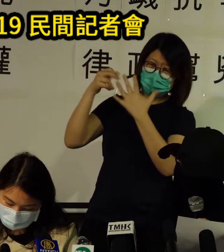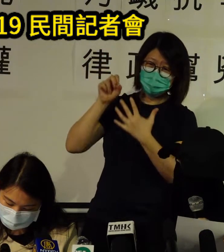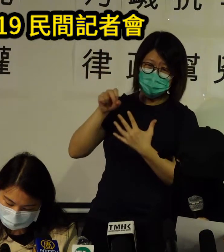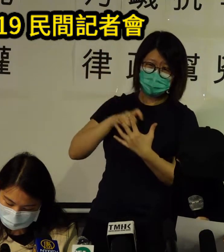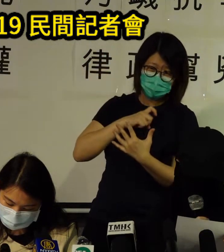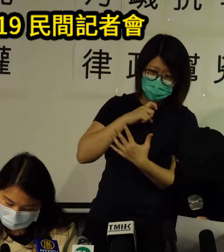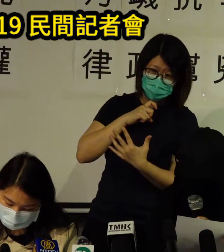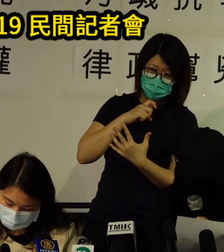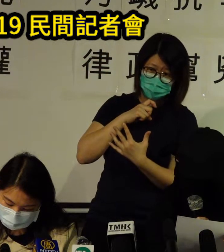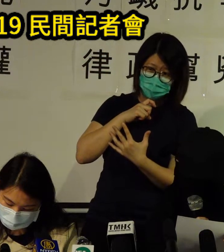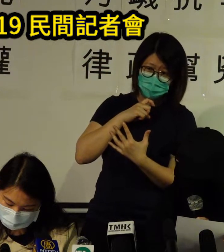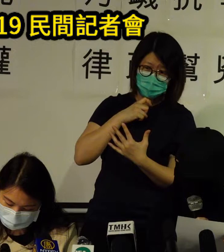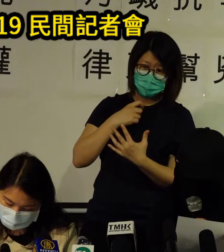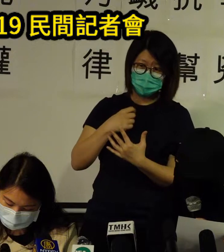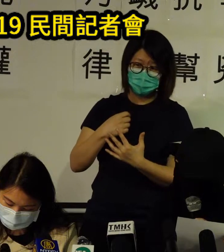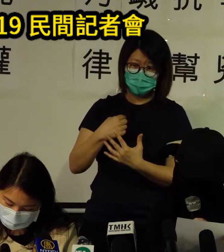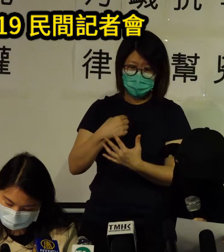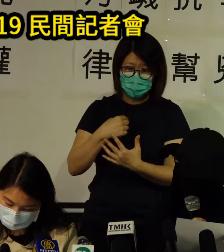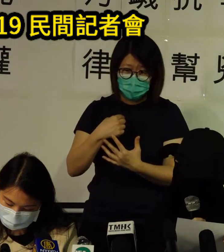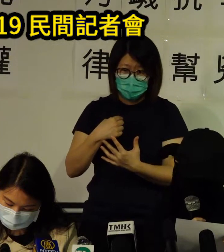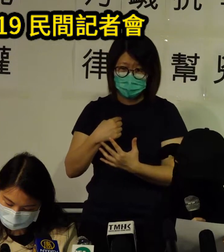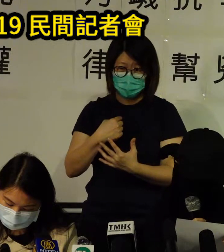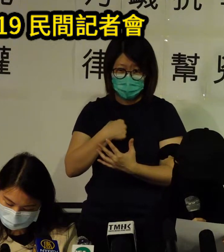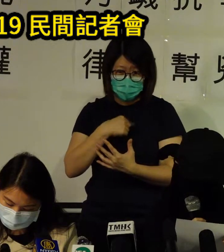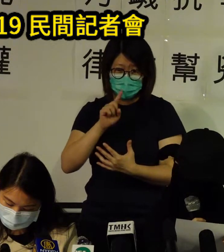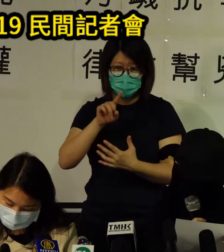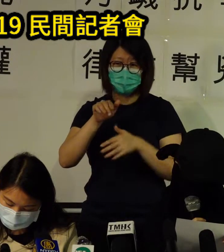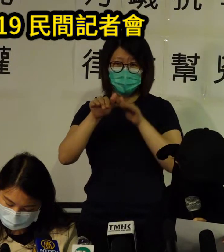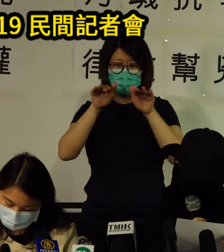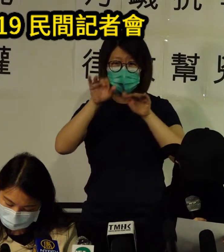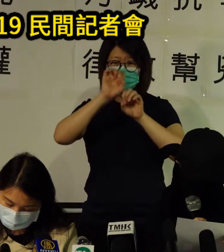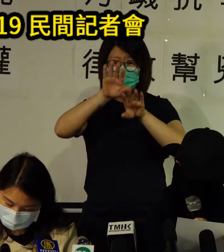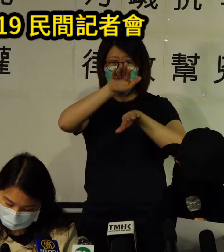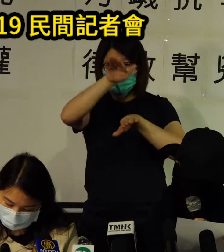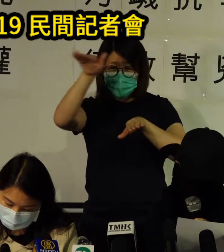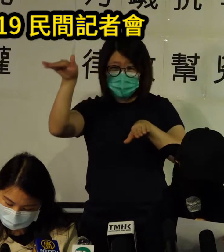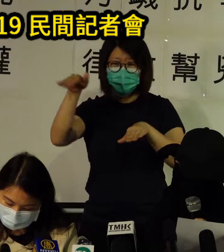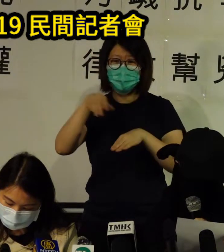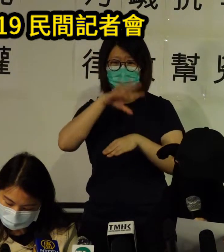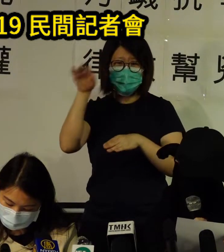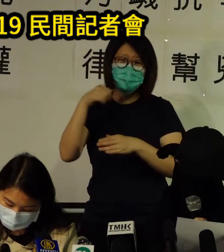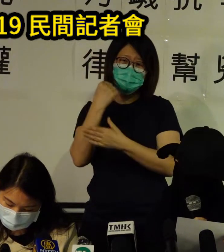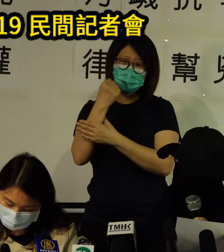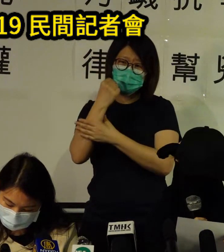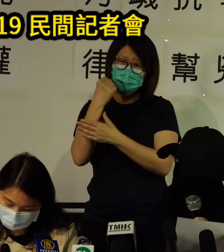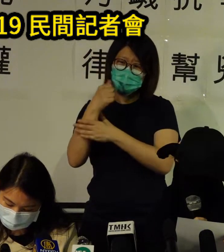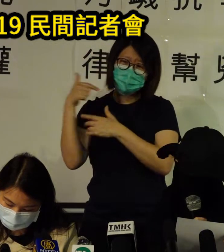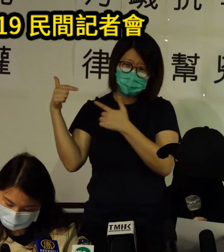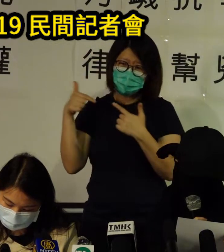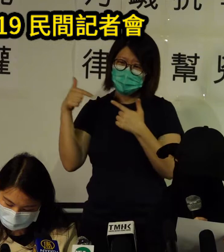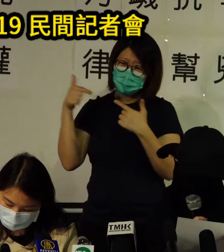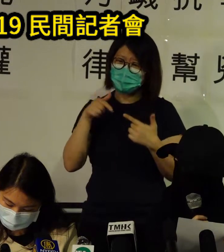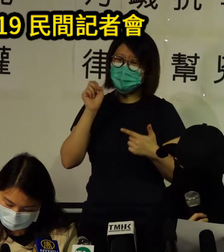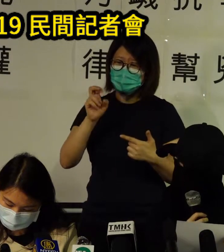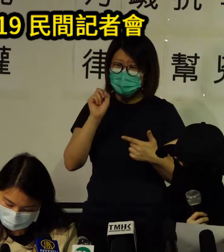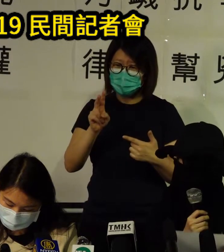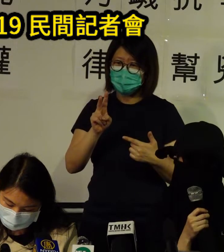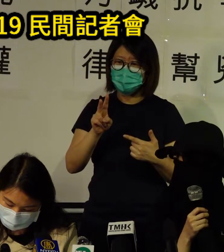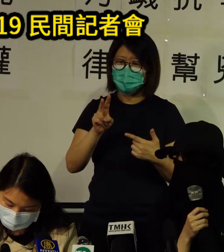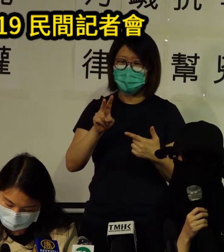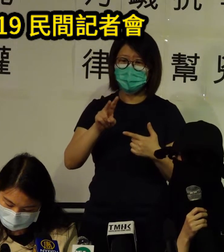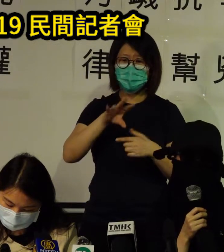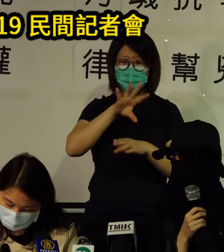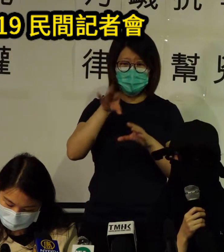support from our international friends with whom we stand together as victims or yet gallant fighters against